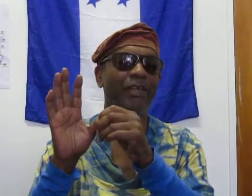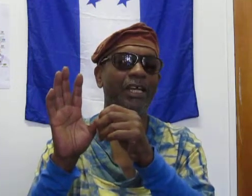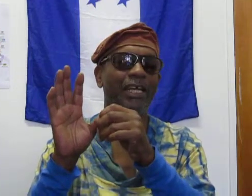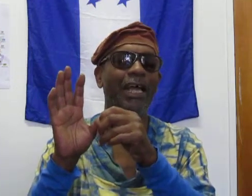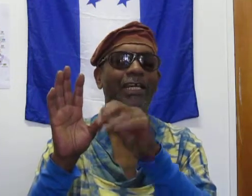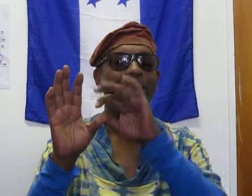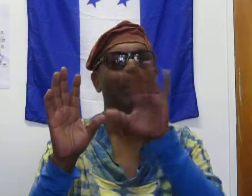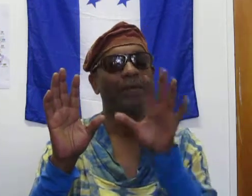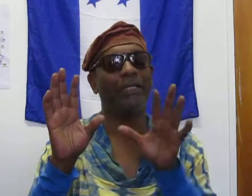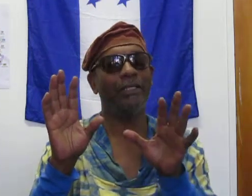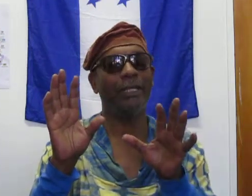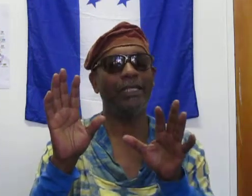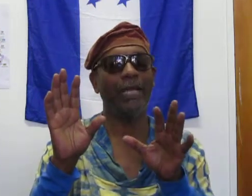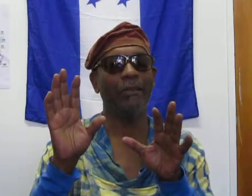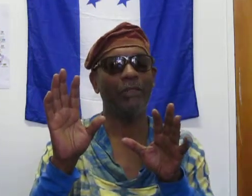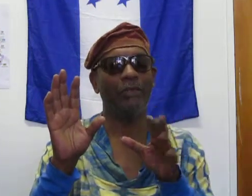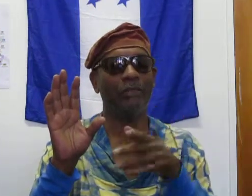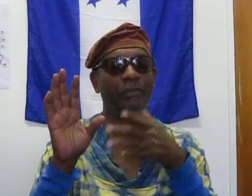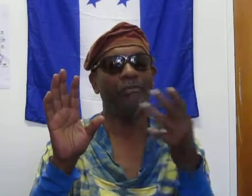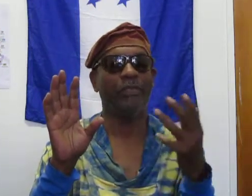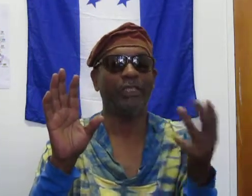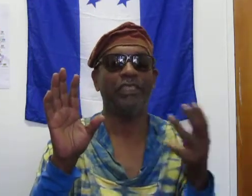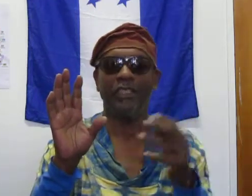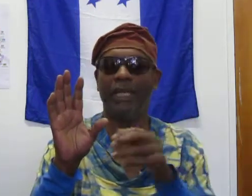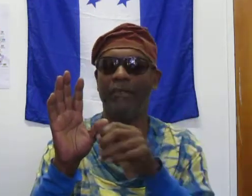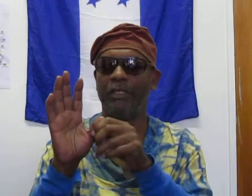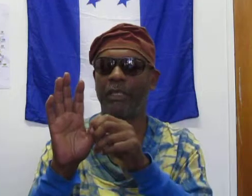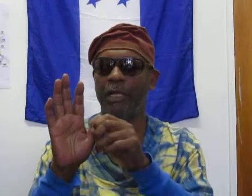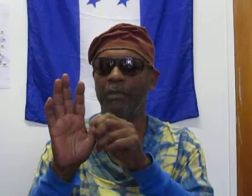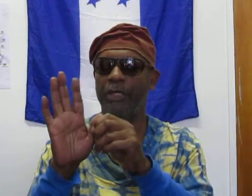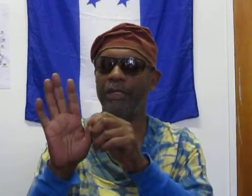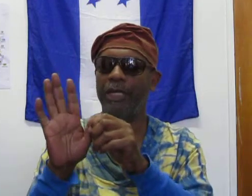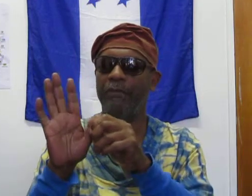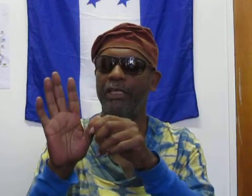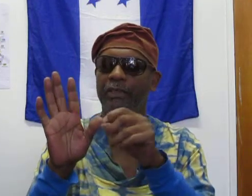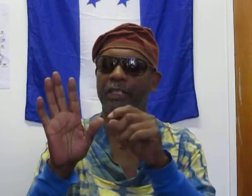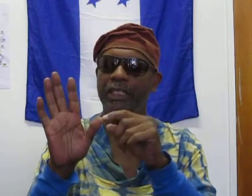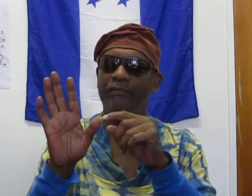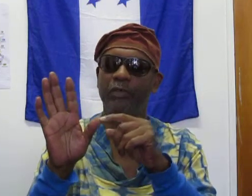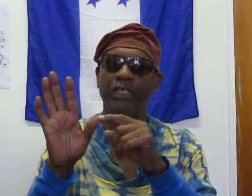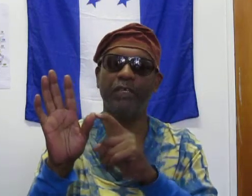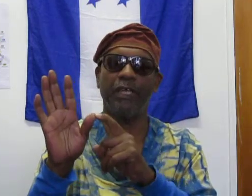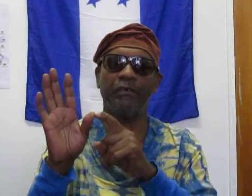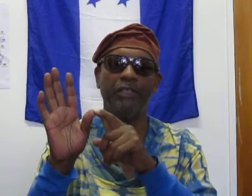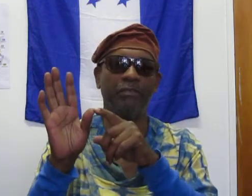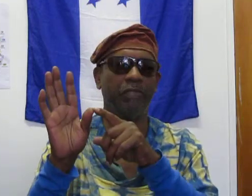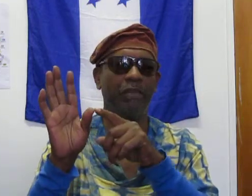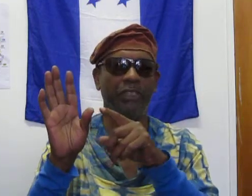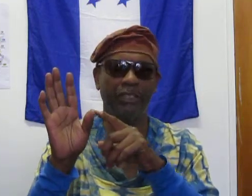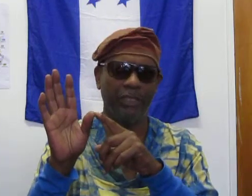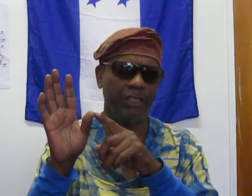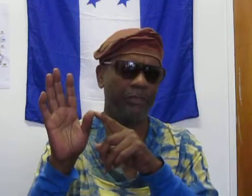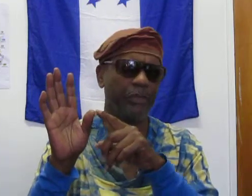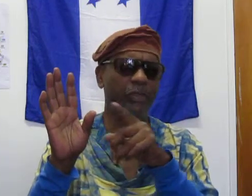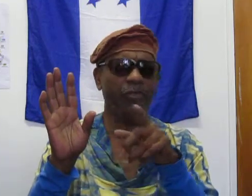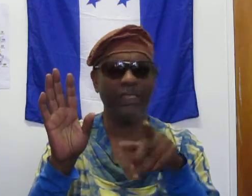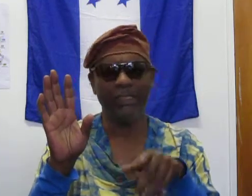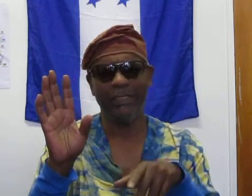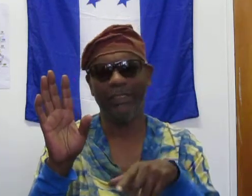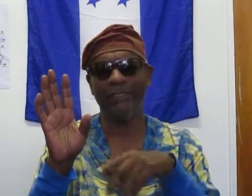academic like that, because, well, they just didn't have it. But now you have that. So, these folks here have these heavy studies, people don't read these things,